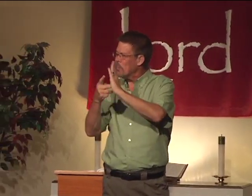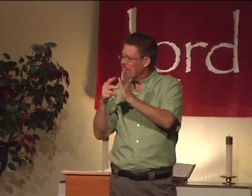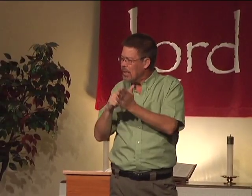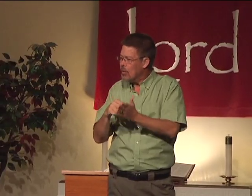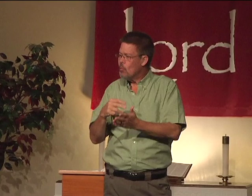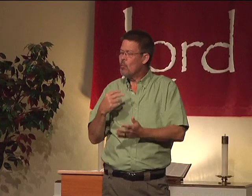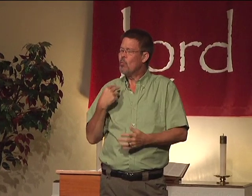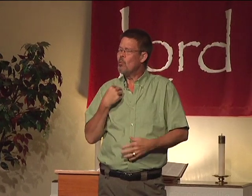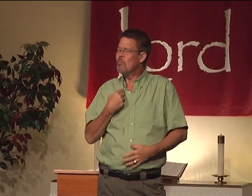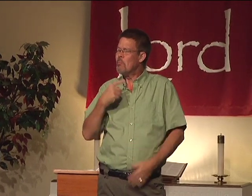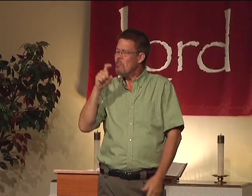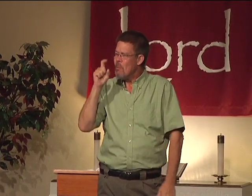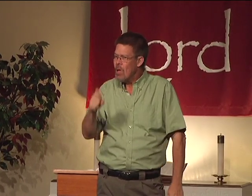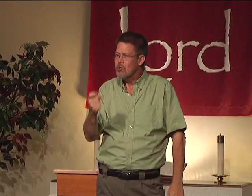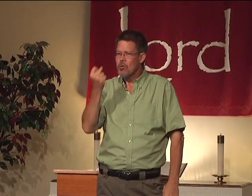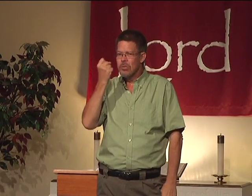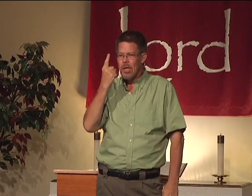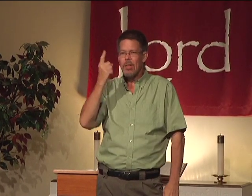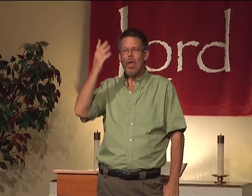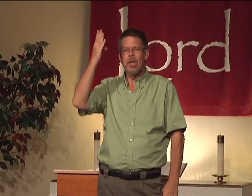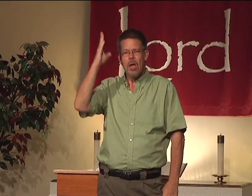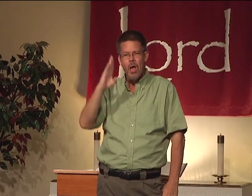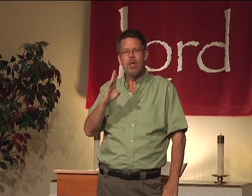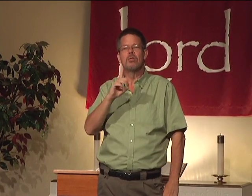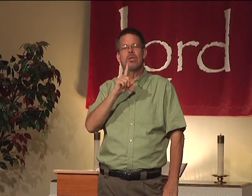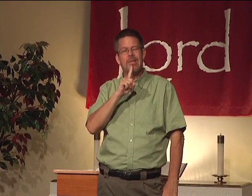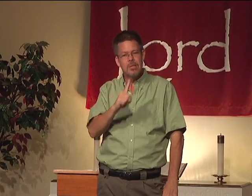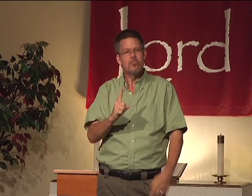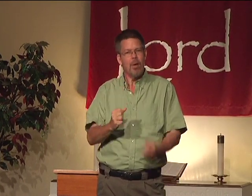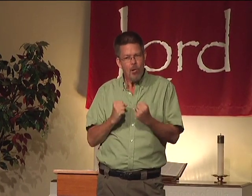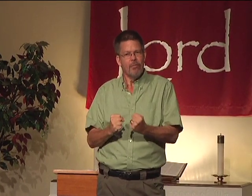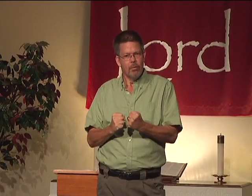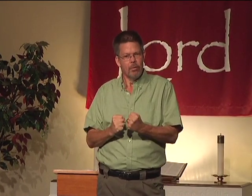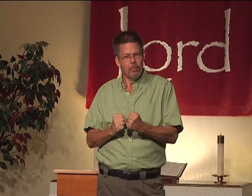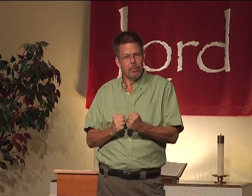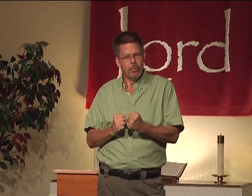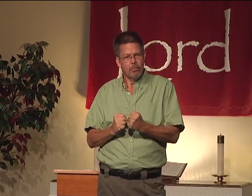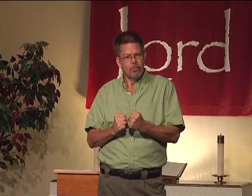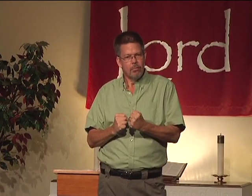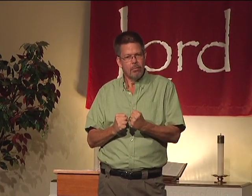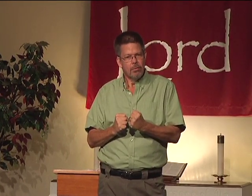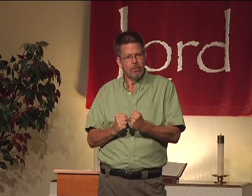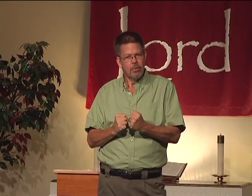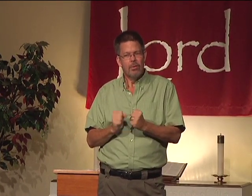Power means that we must understand that God is powerful.